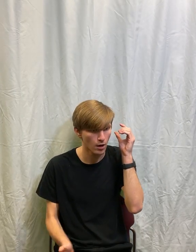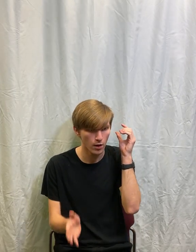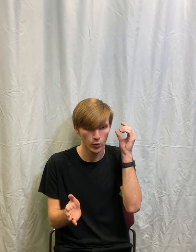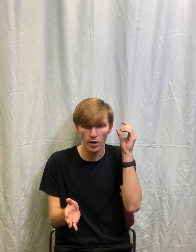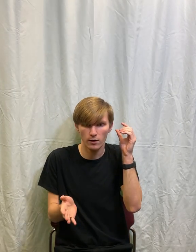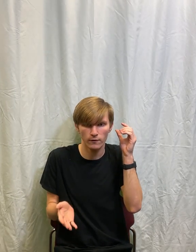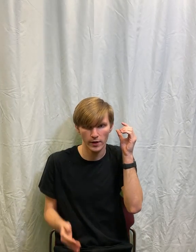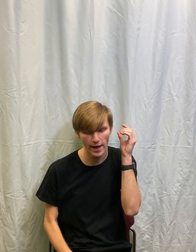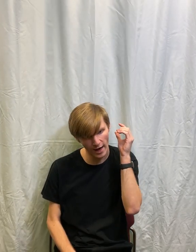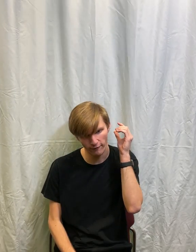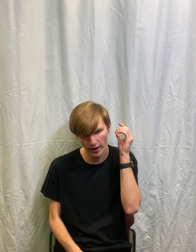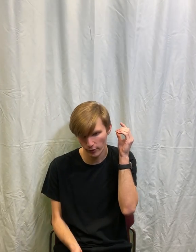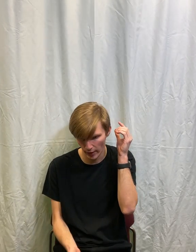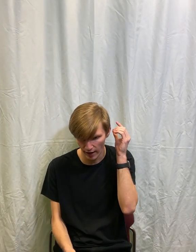Twelve and a half. How's that?